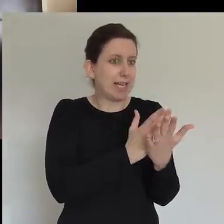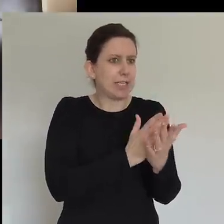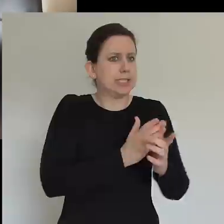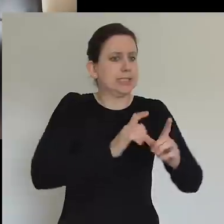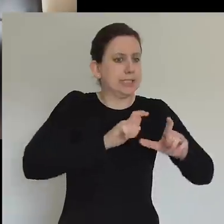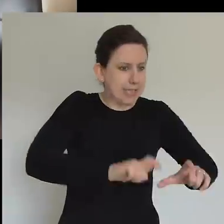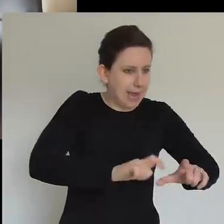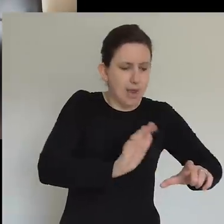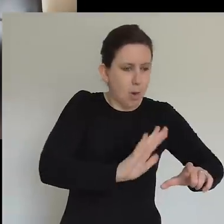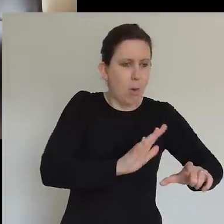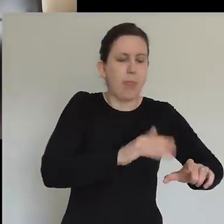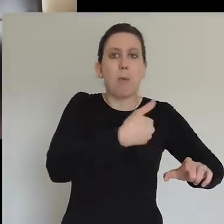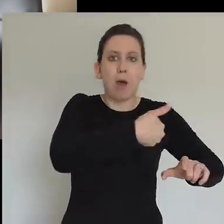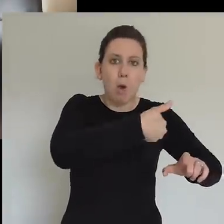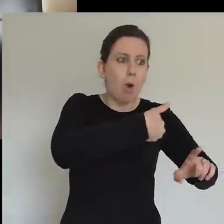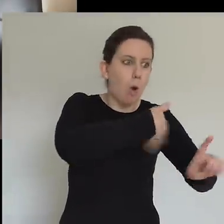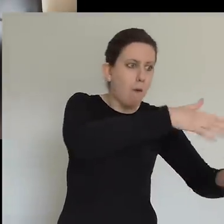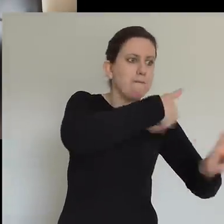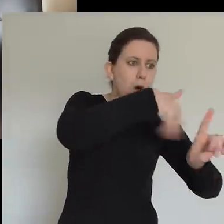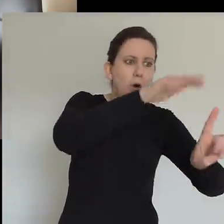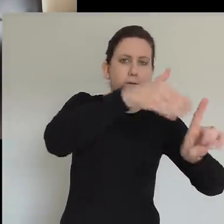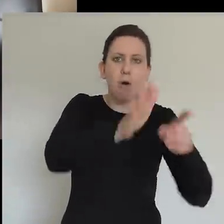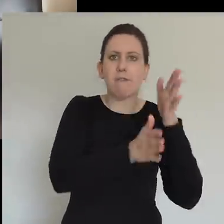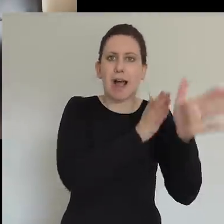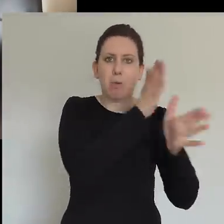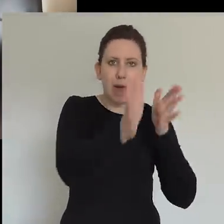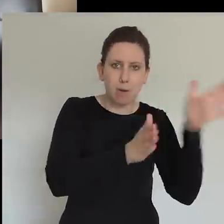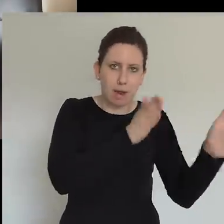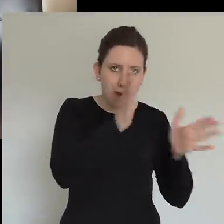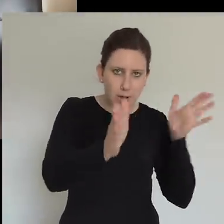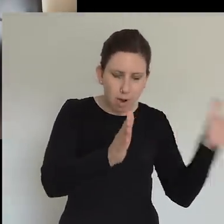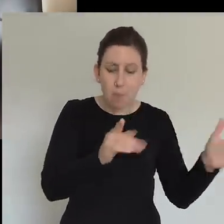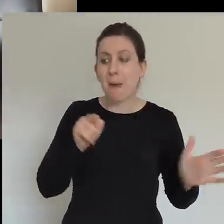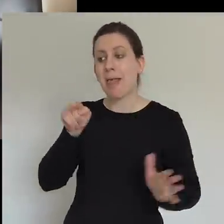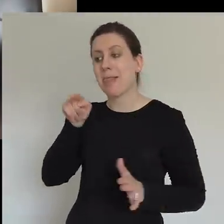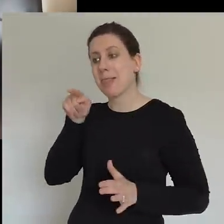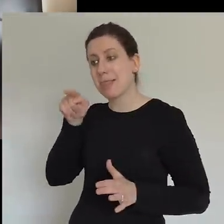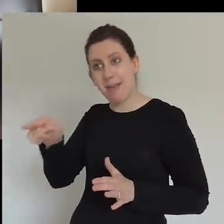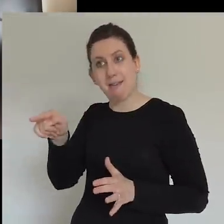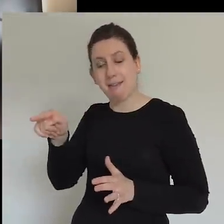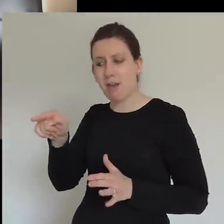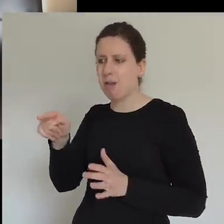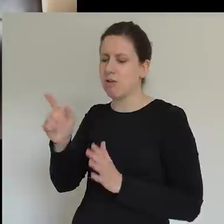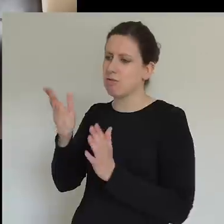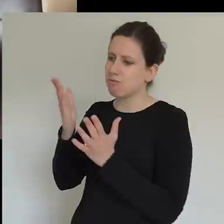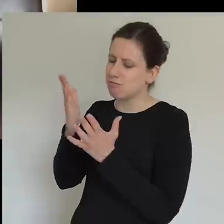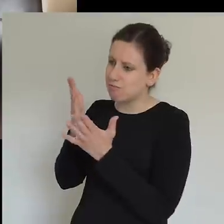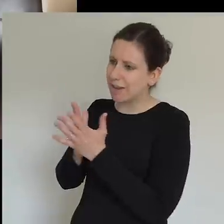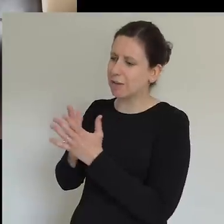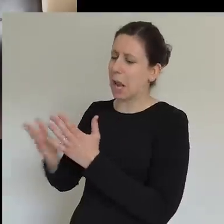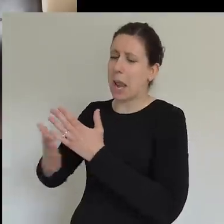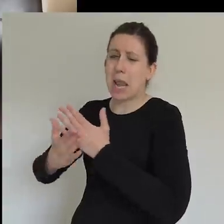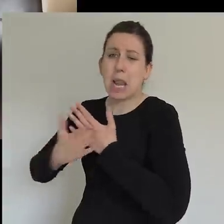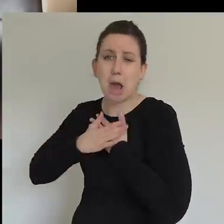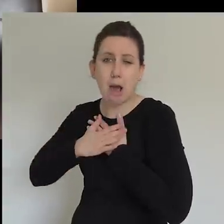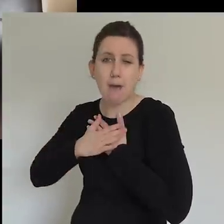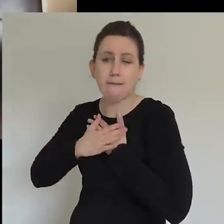Bruderhof show is this incredible love and selfless, sacrificial way of giving and